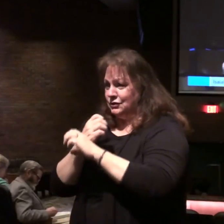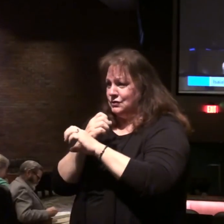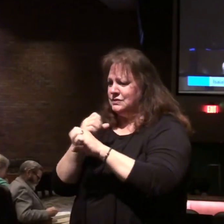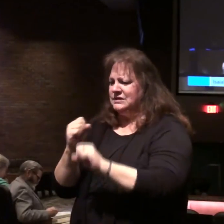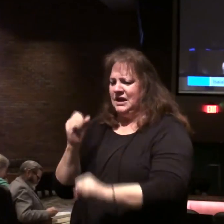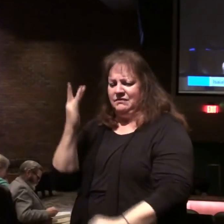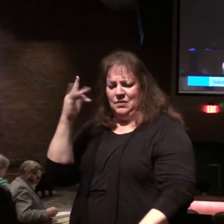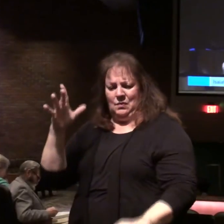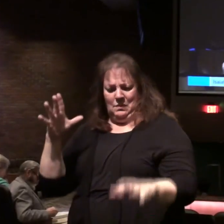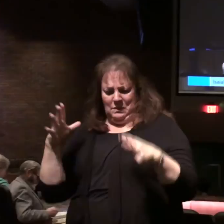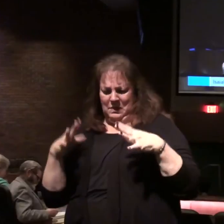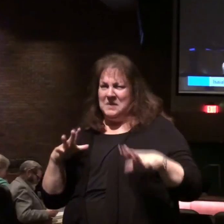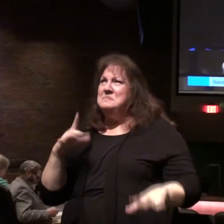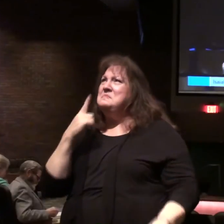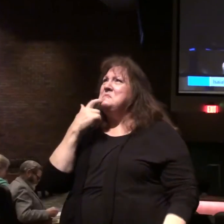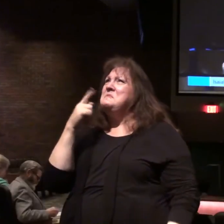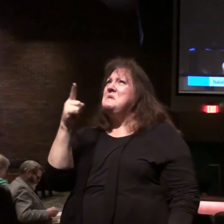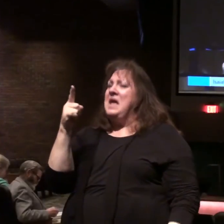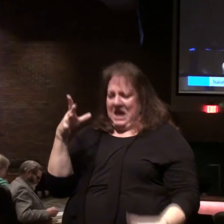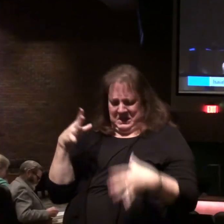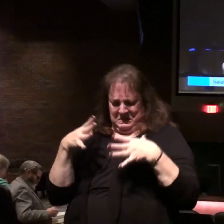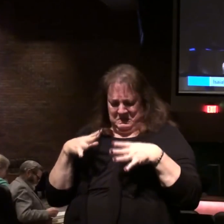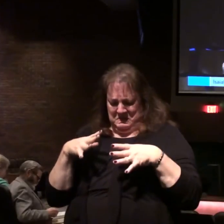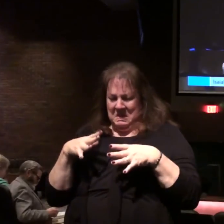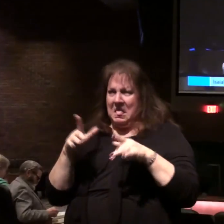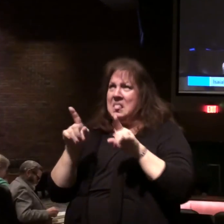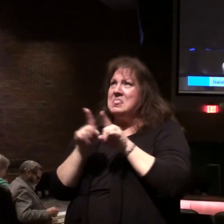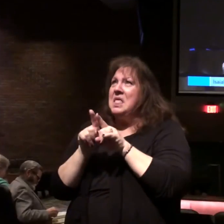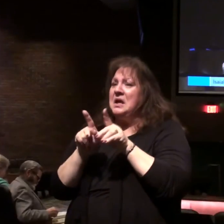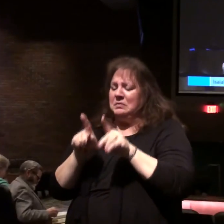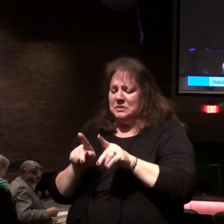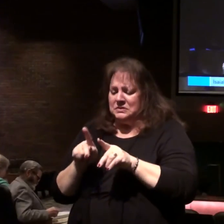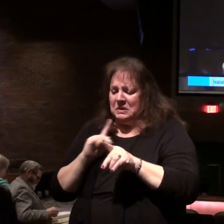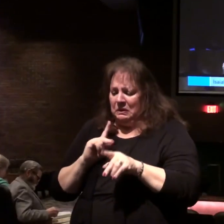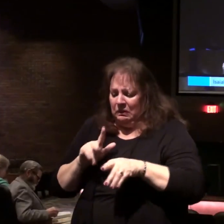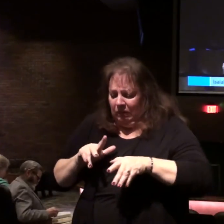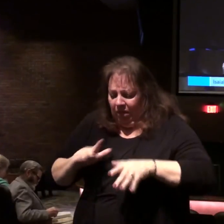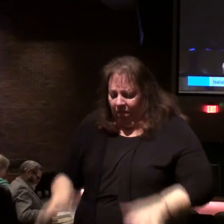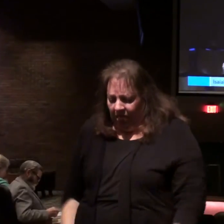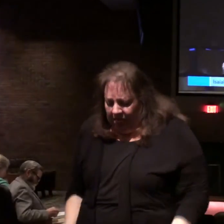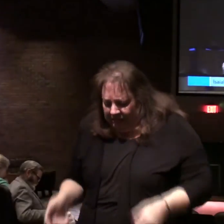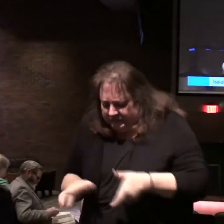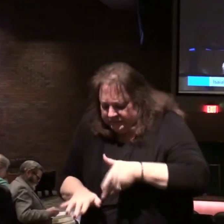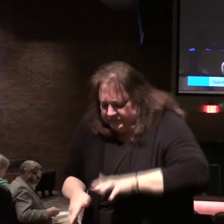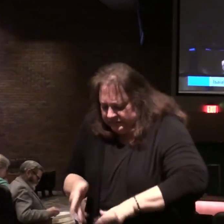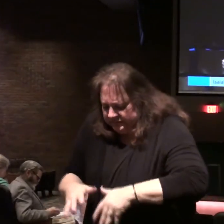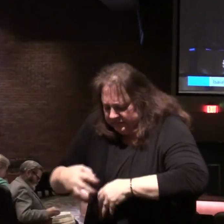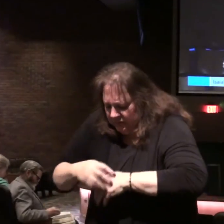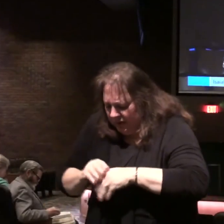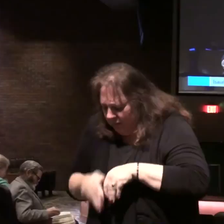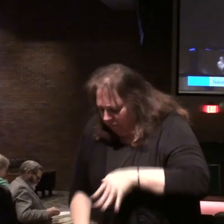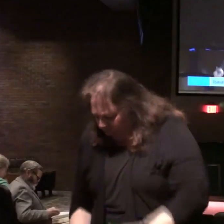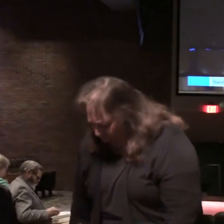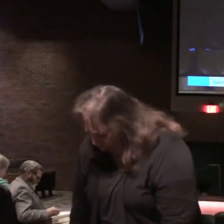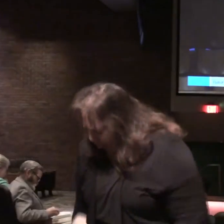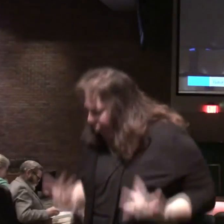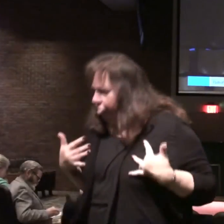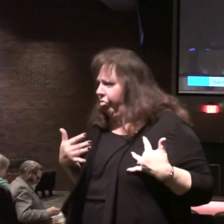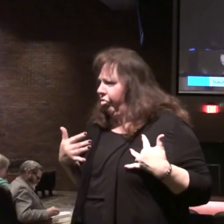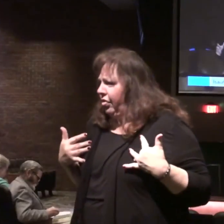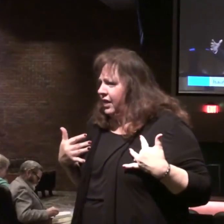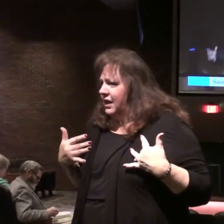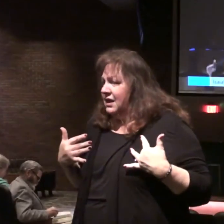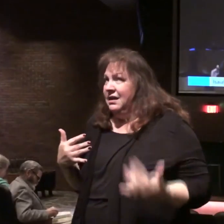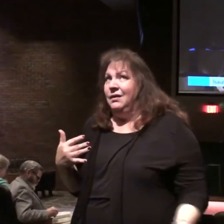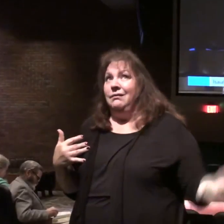Why is your apparel red? Your garments are like the one who treads in the wine press. You see the picture? When they would